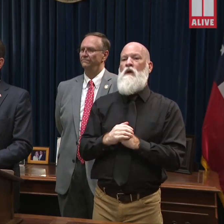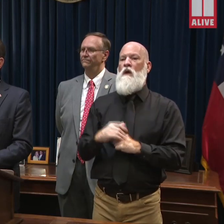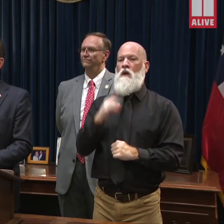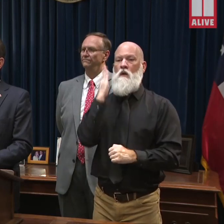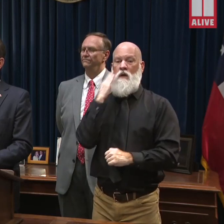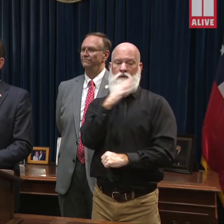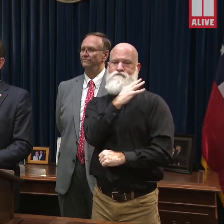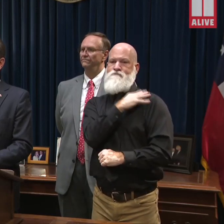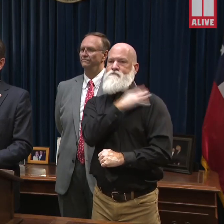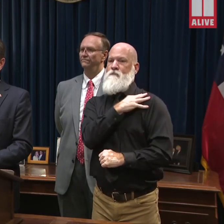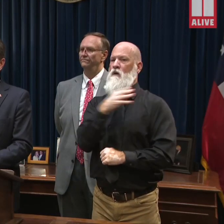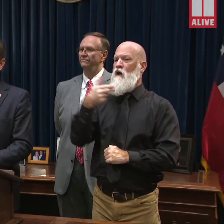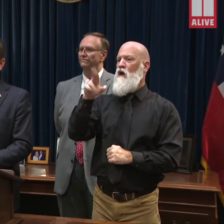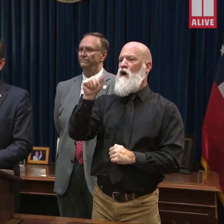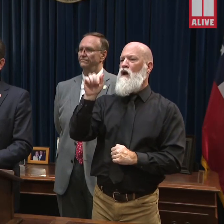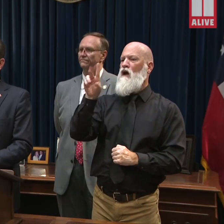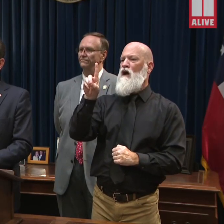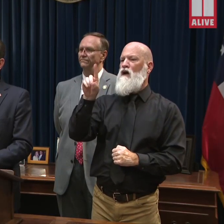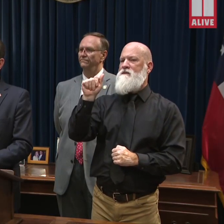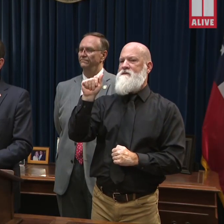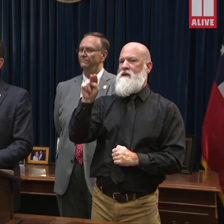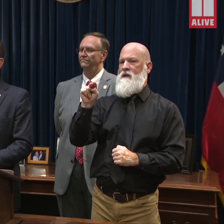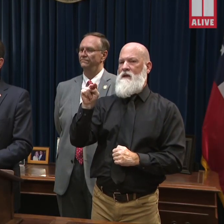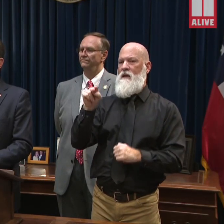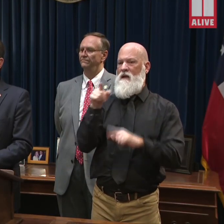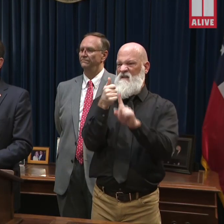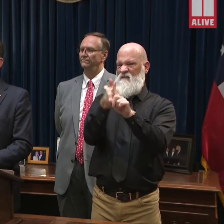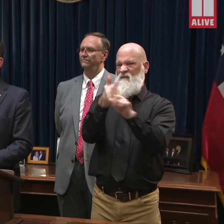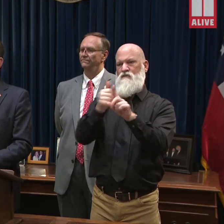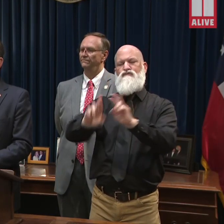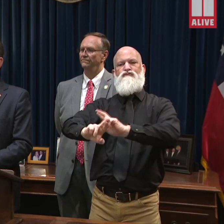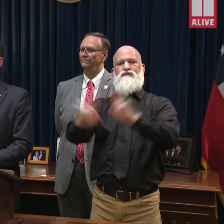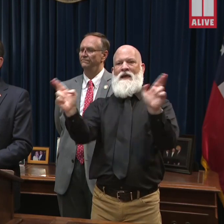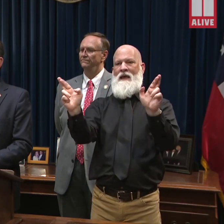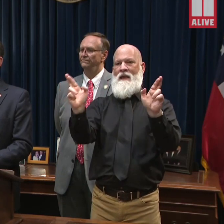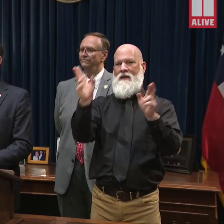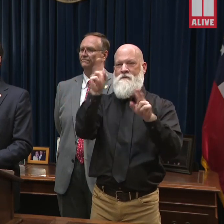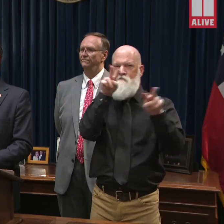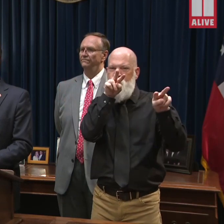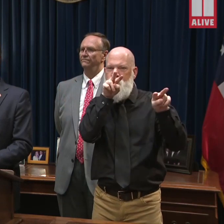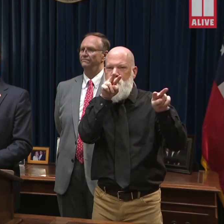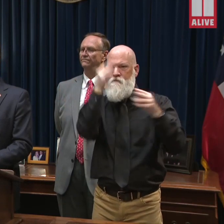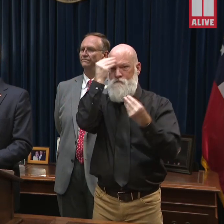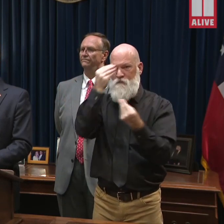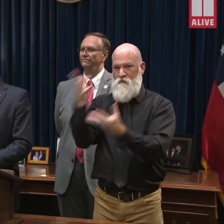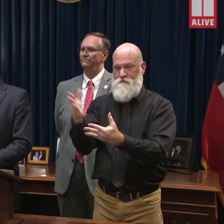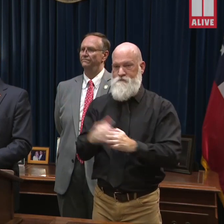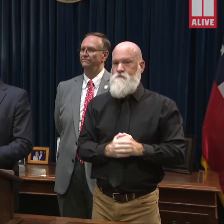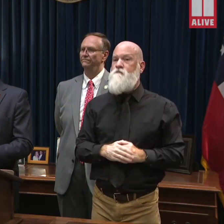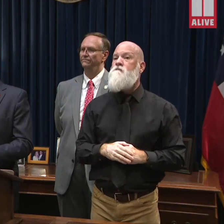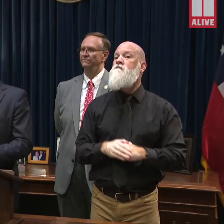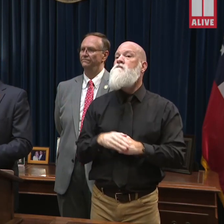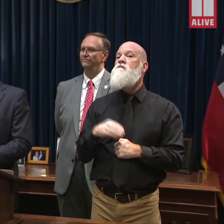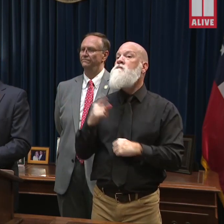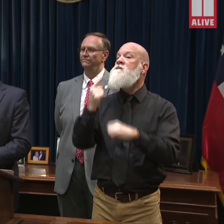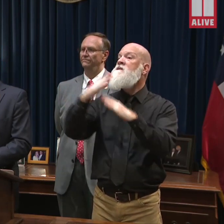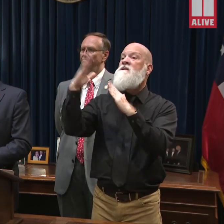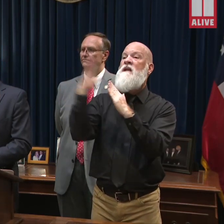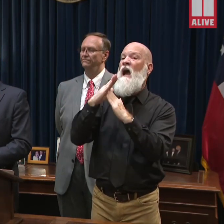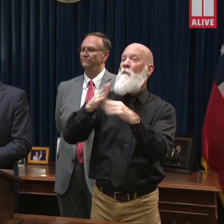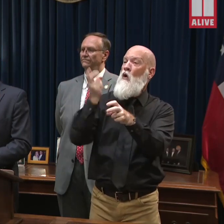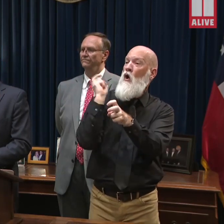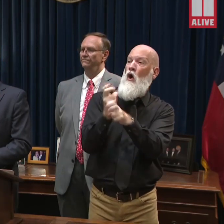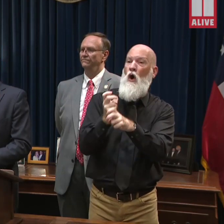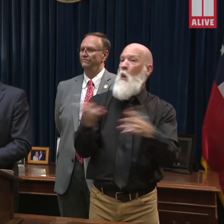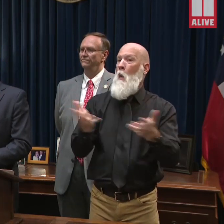just just waiting on our word if we need them. You know, I think the thing that makes it difficult for for really all these